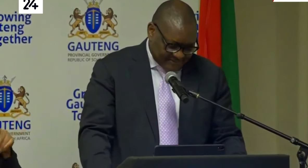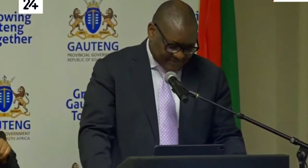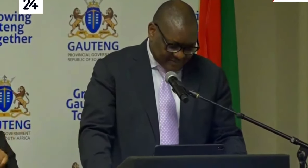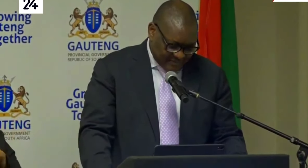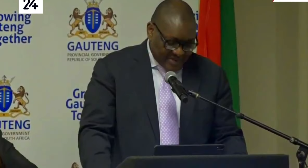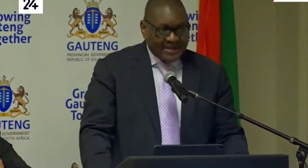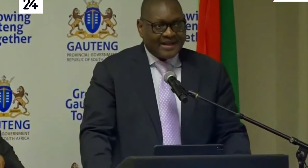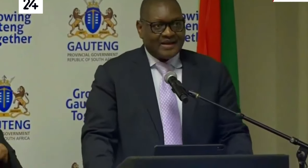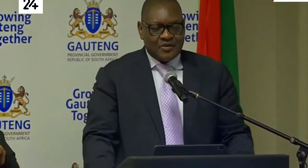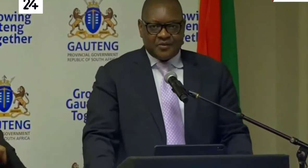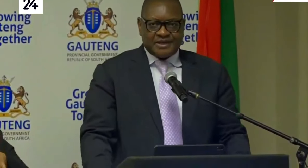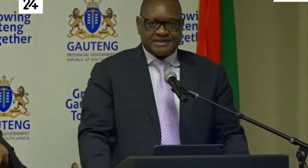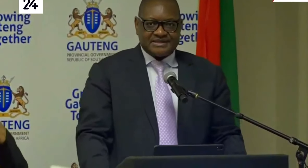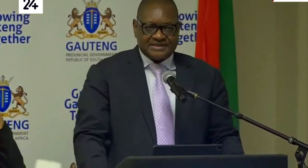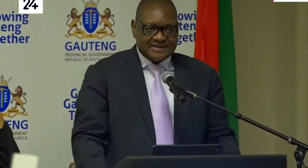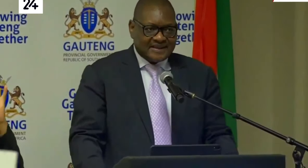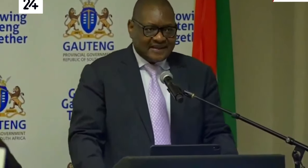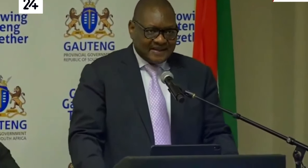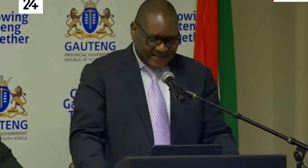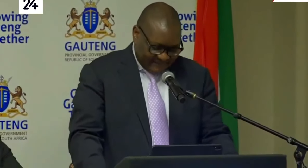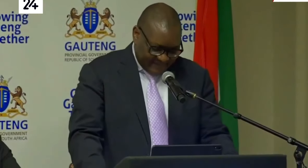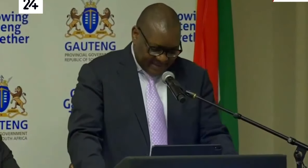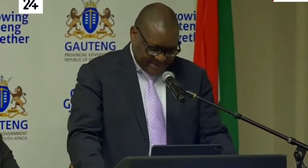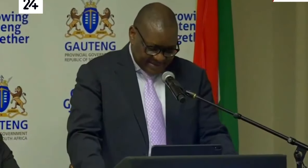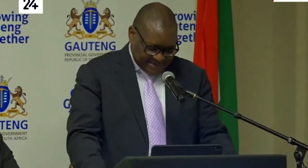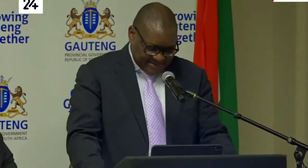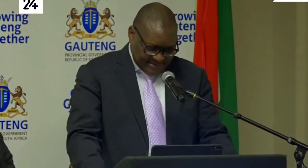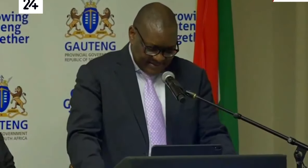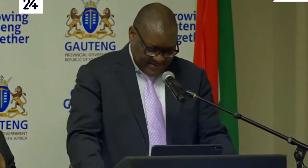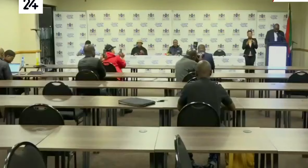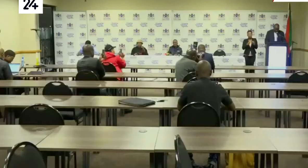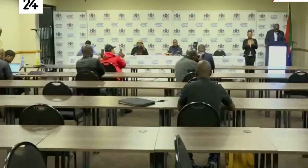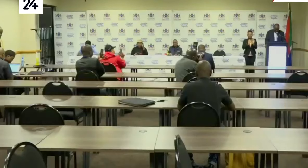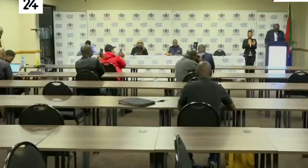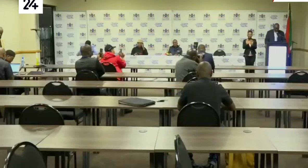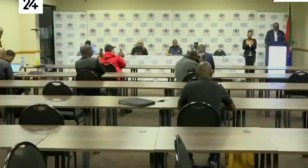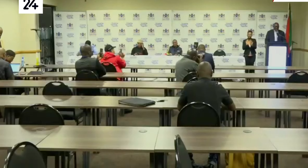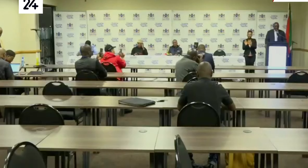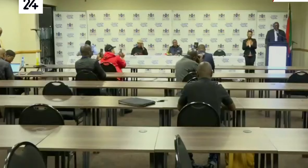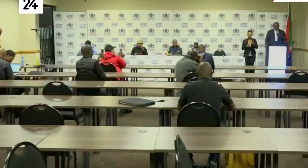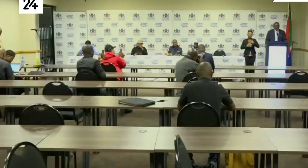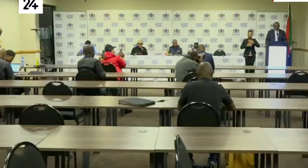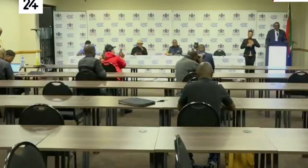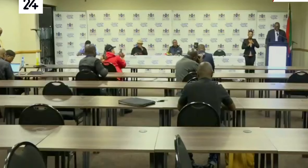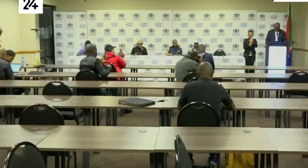and we wish the families healing